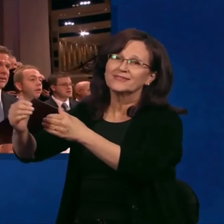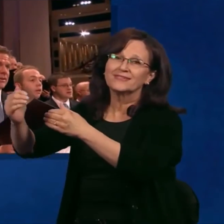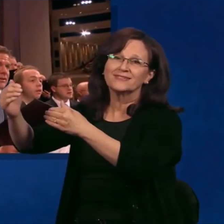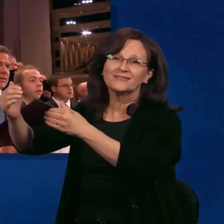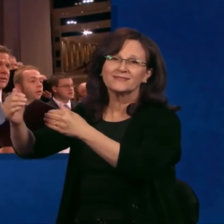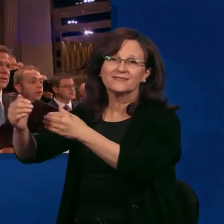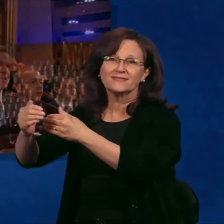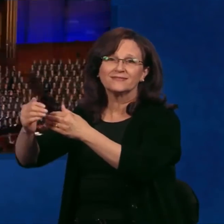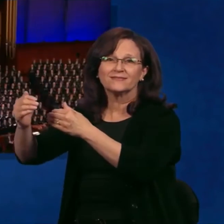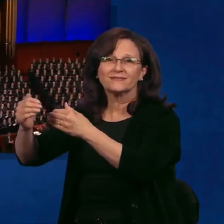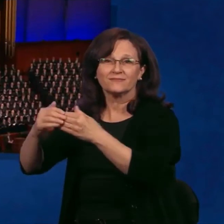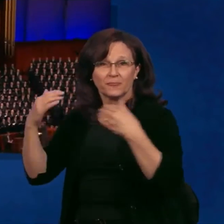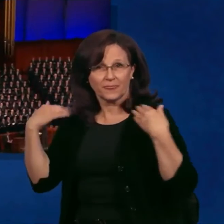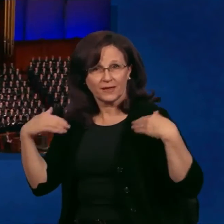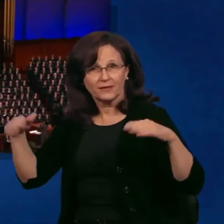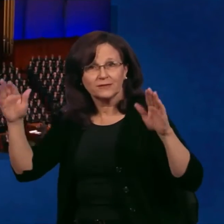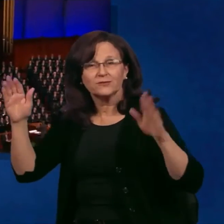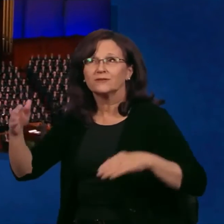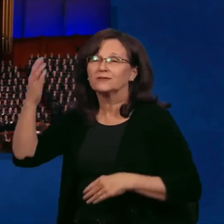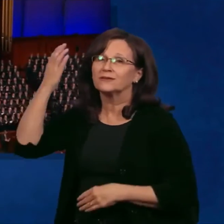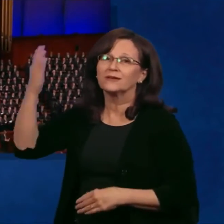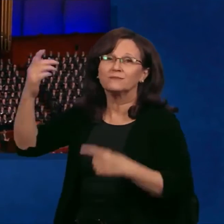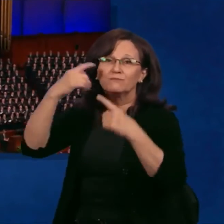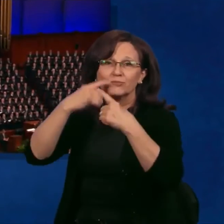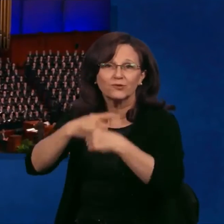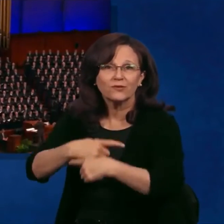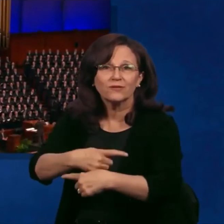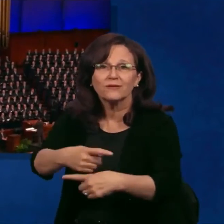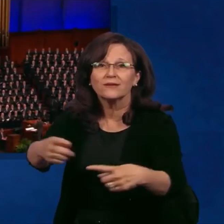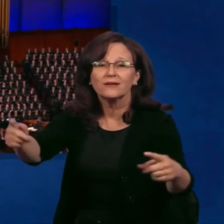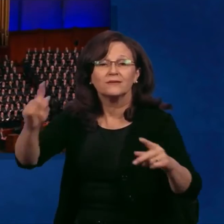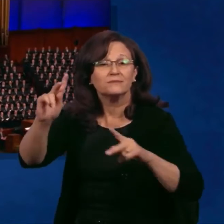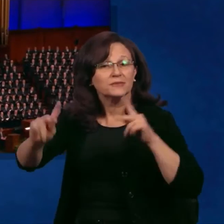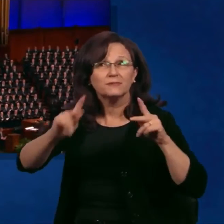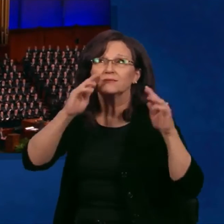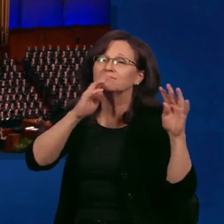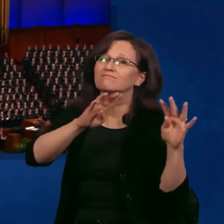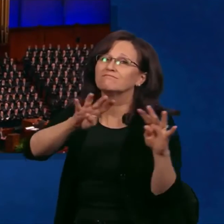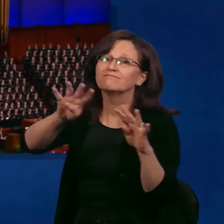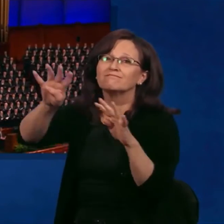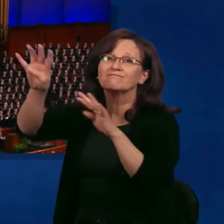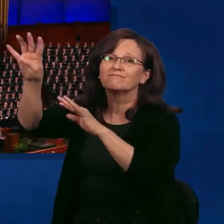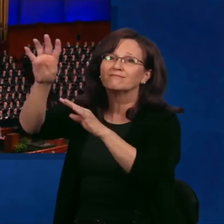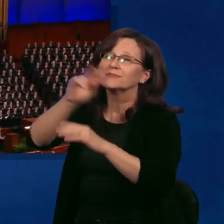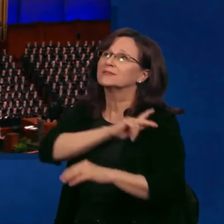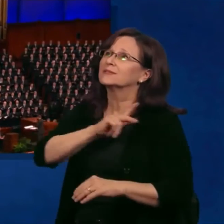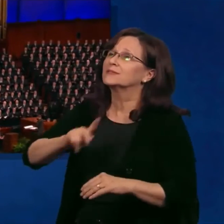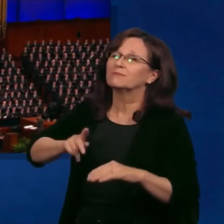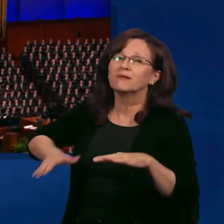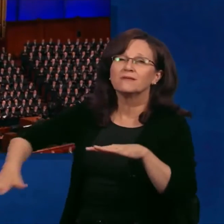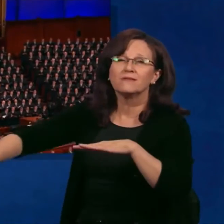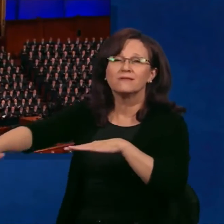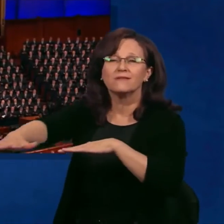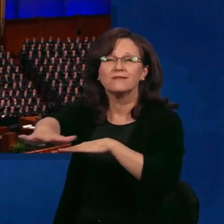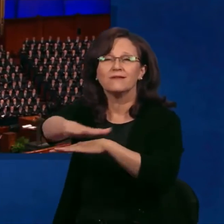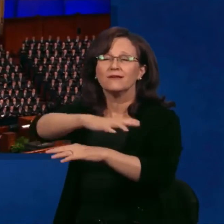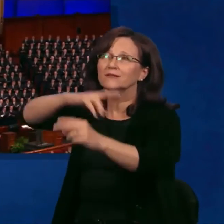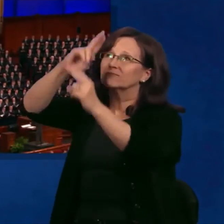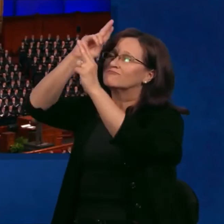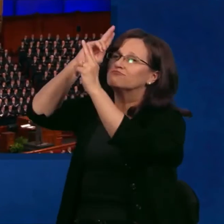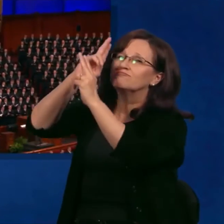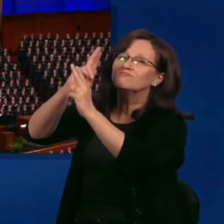name. He ignores at every year until, and thrones and